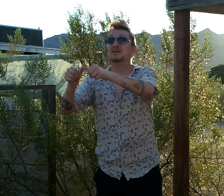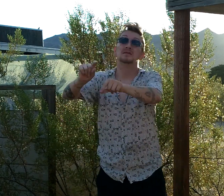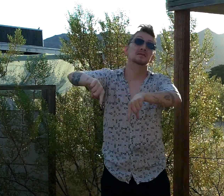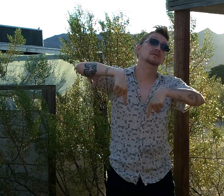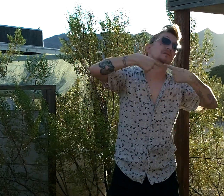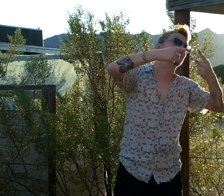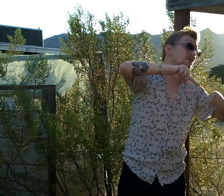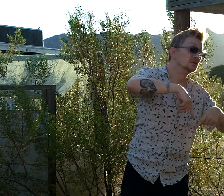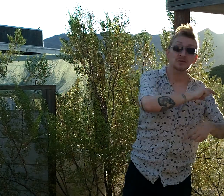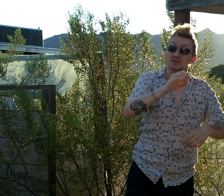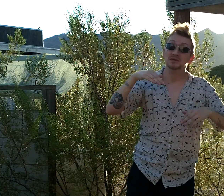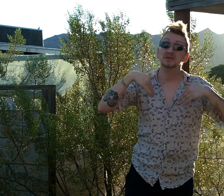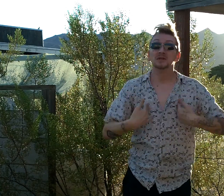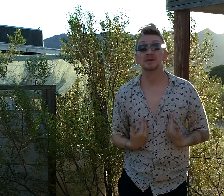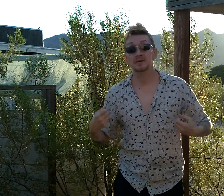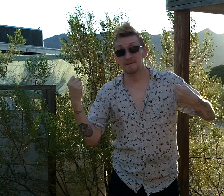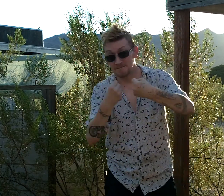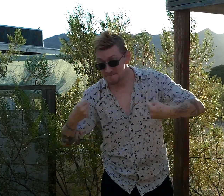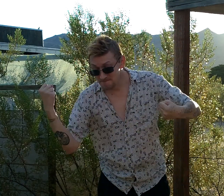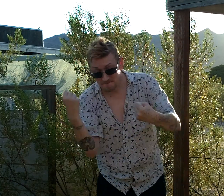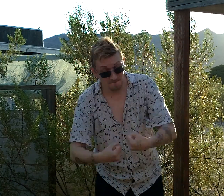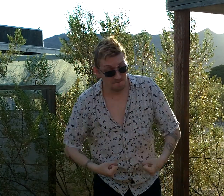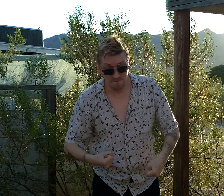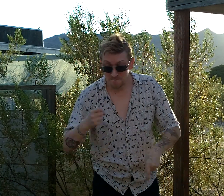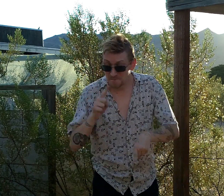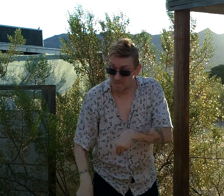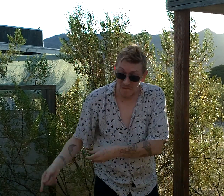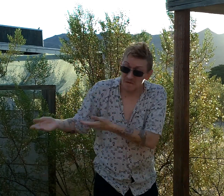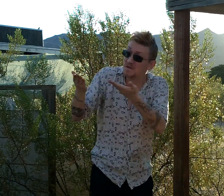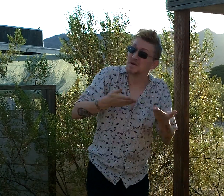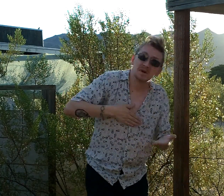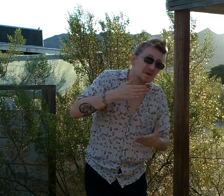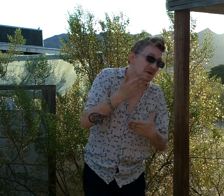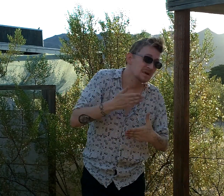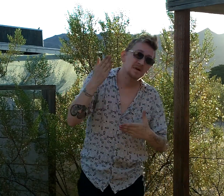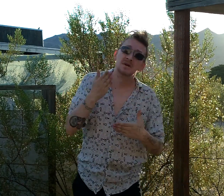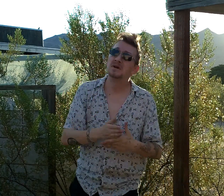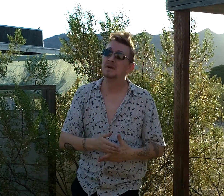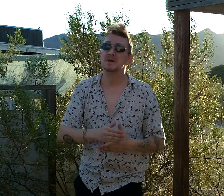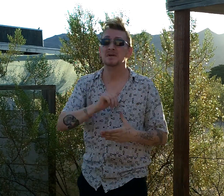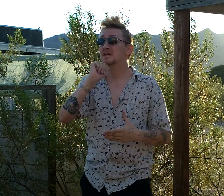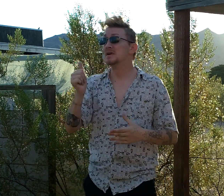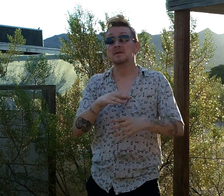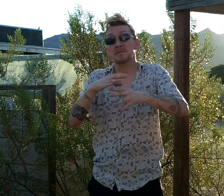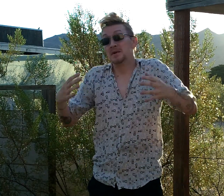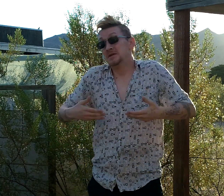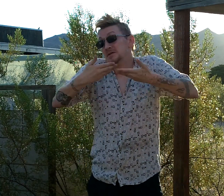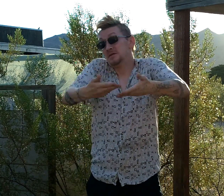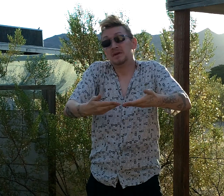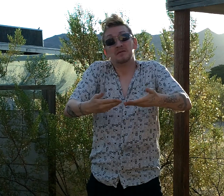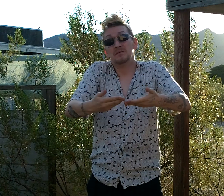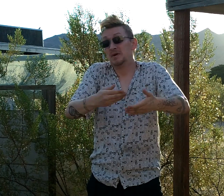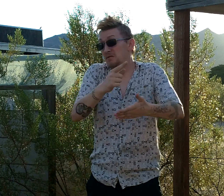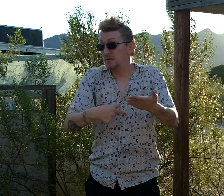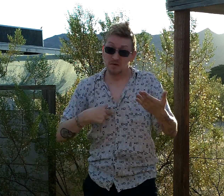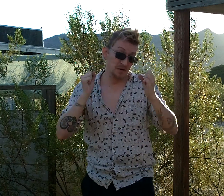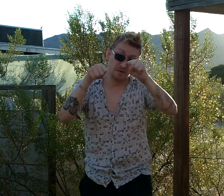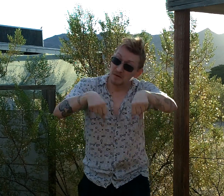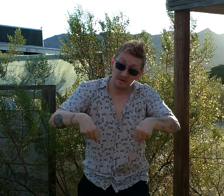tired to fight, can't carry my burdens Not much to give, I gave what I could and the rest